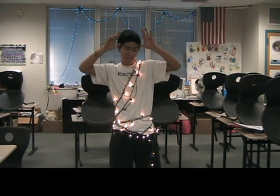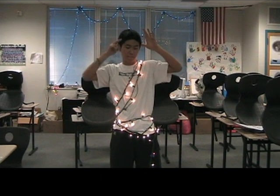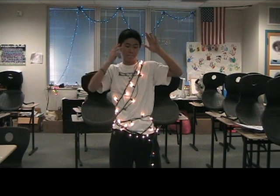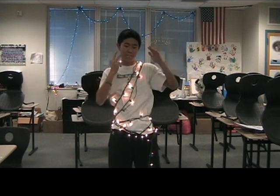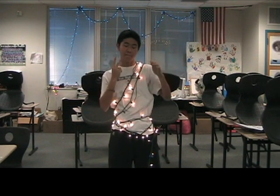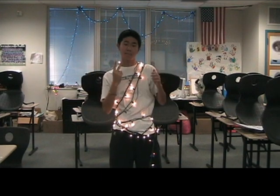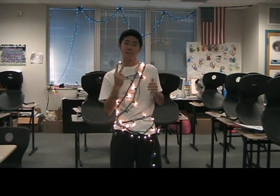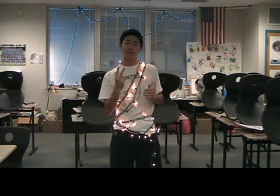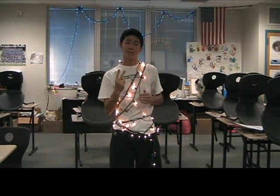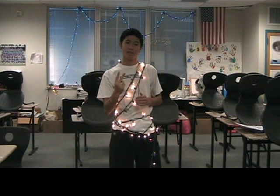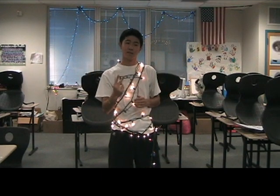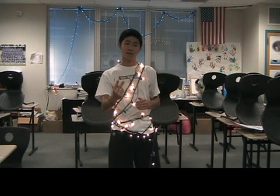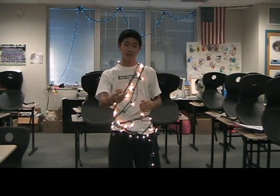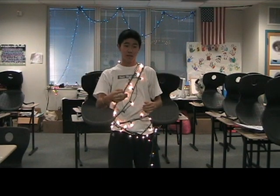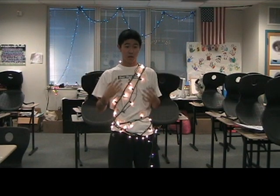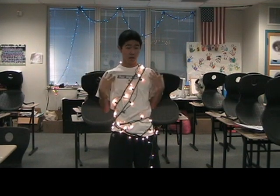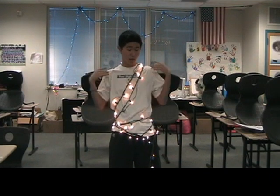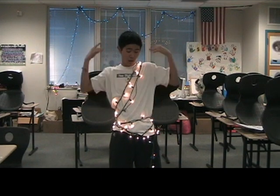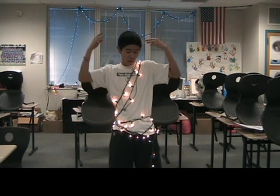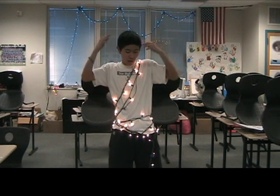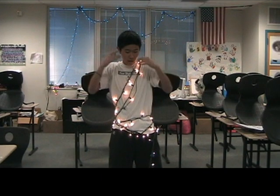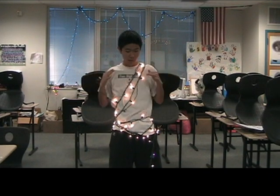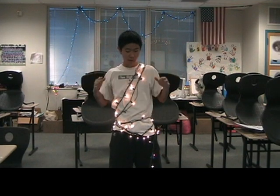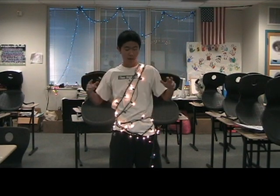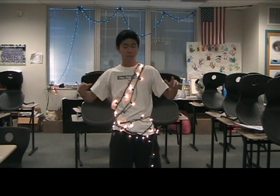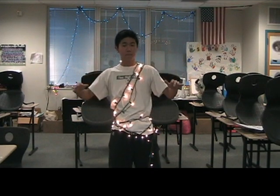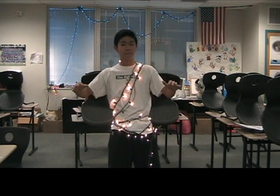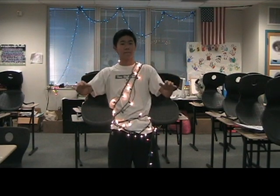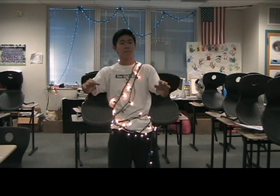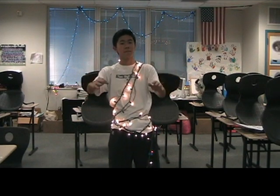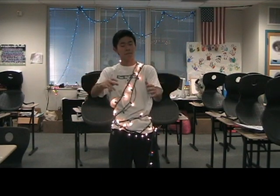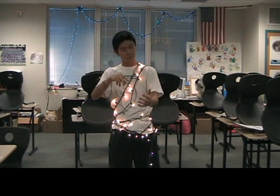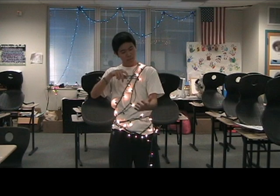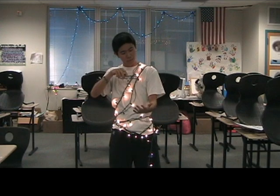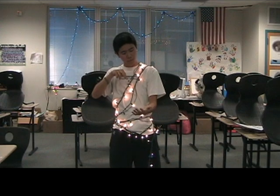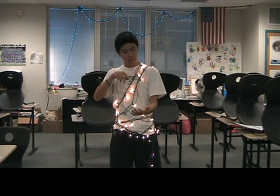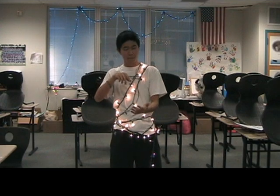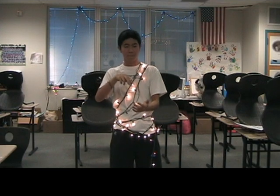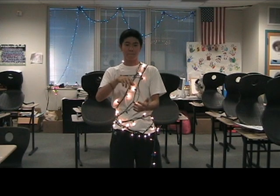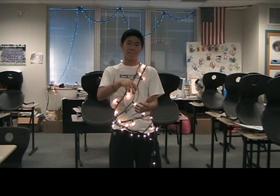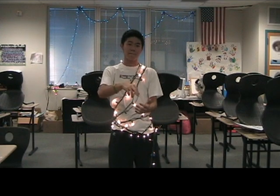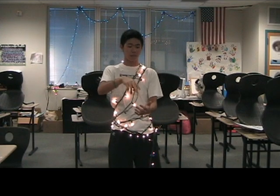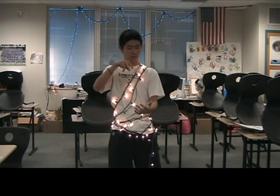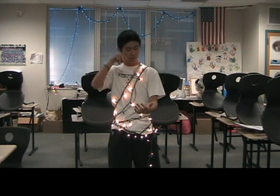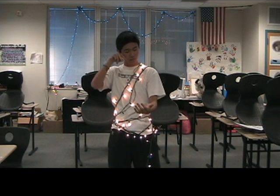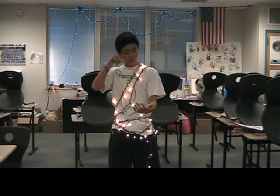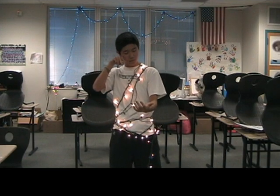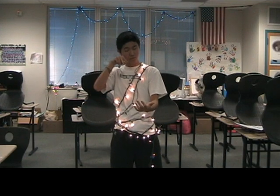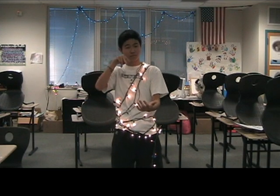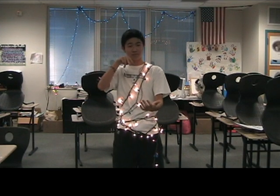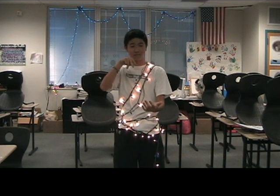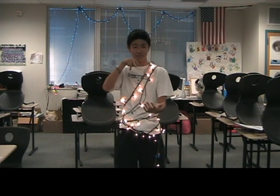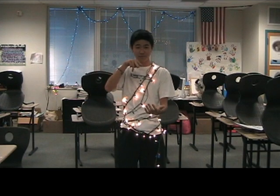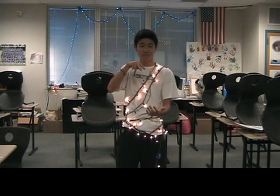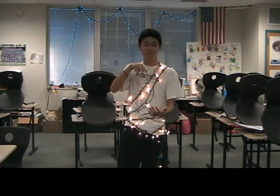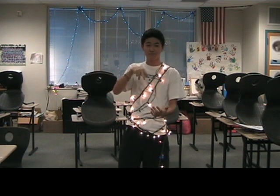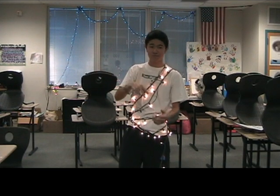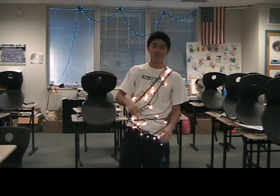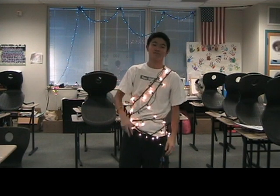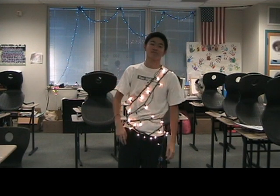reindeer I see the snow where your boots have been I'm